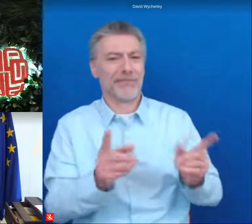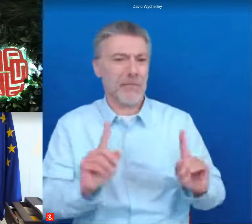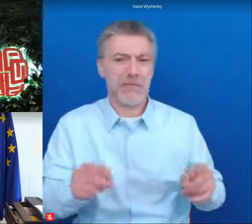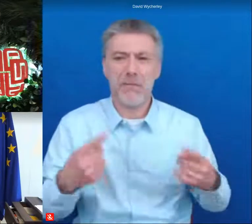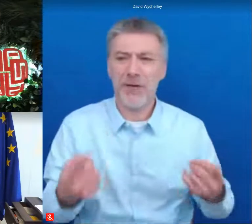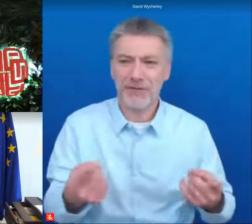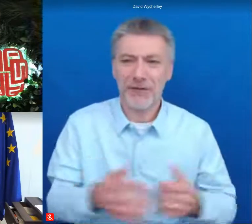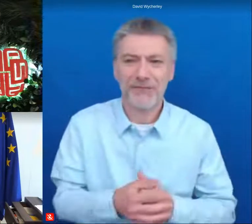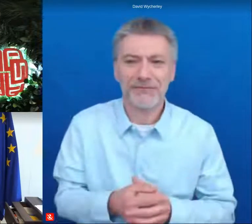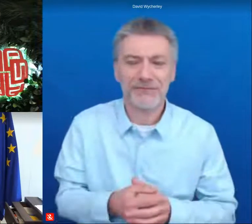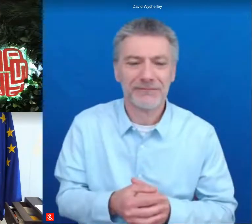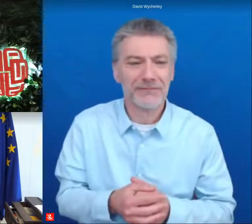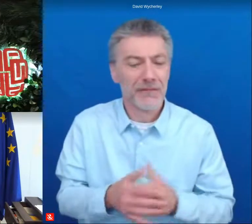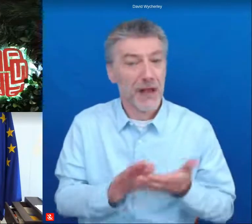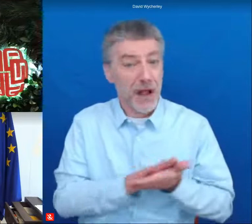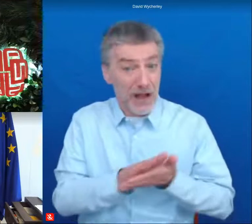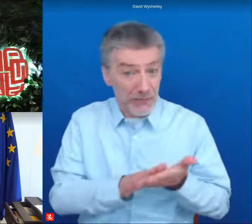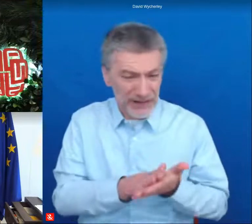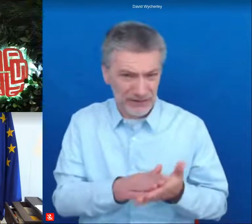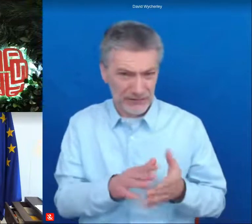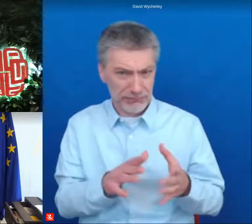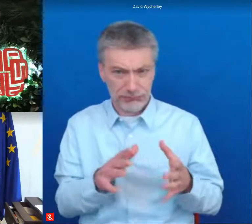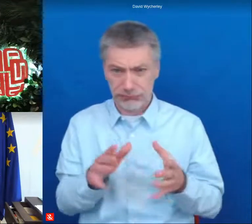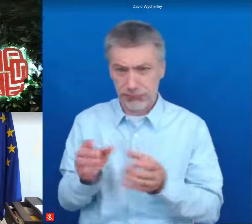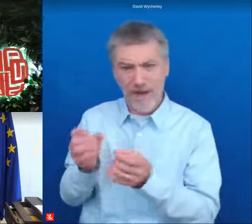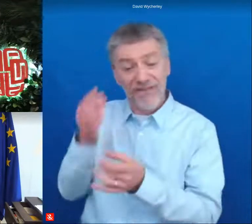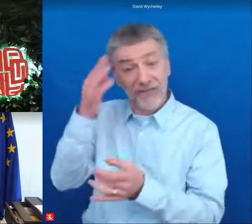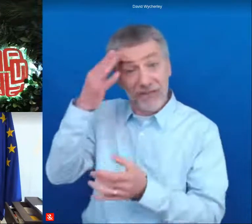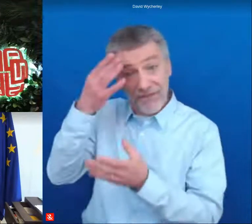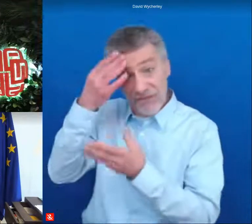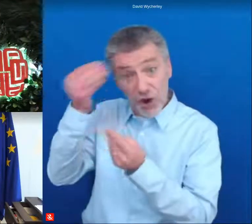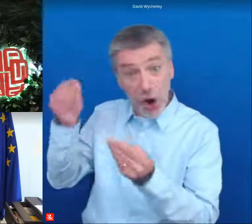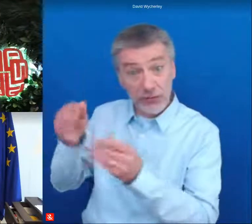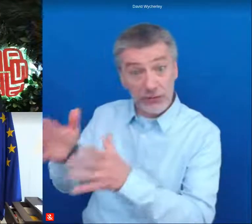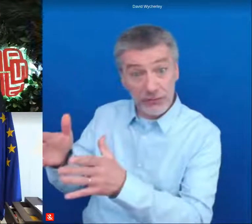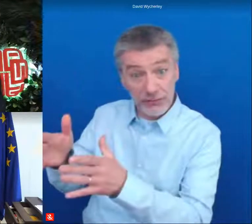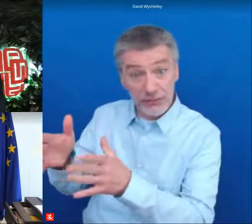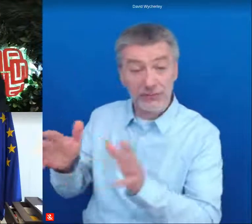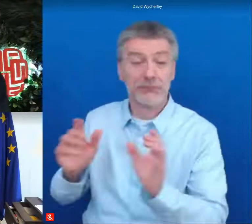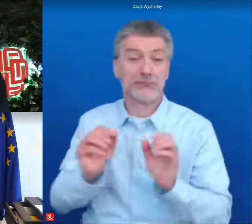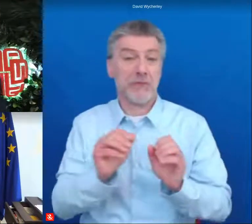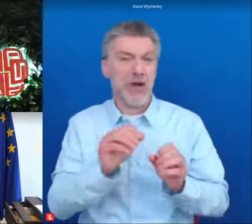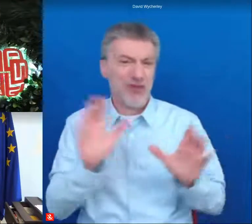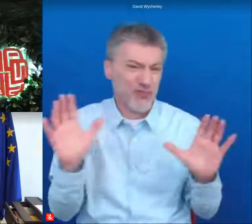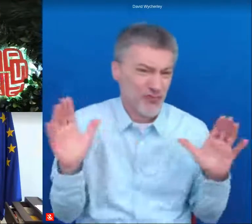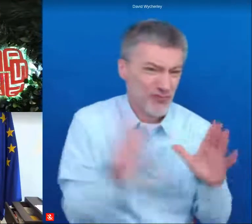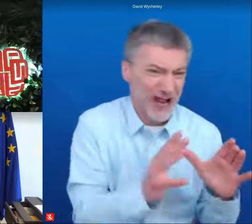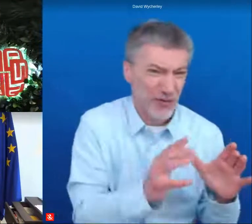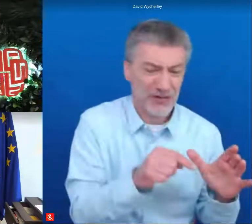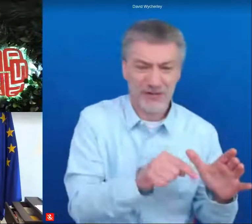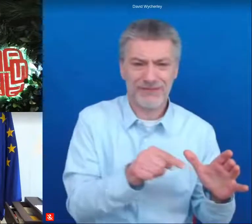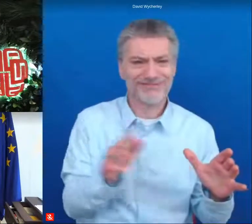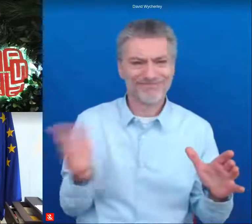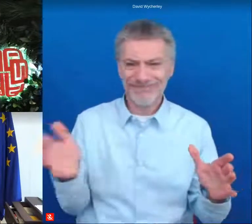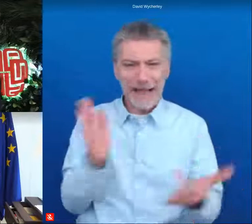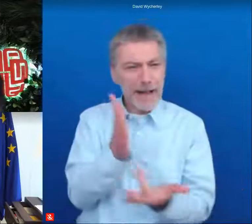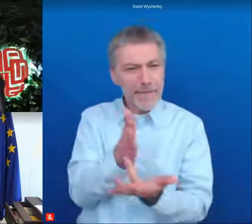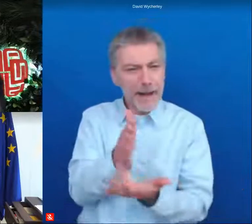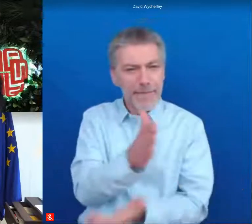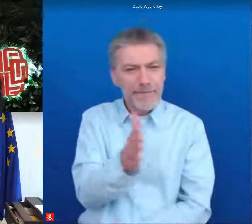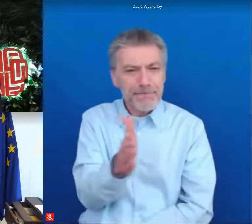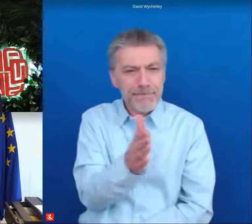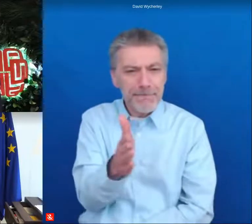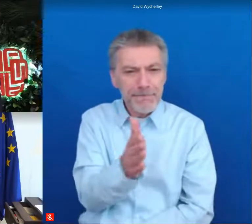between forgotten places and the crowded places we have got to to find a balanced medium a place with good